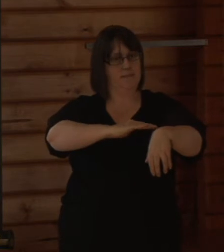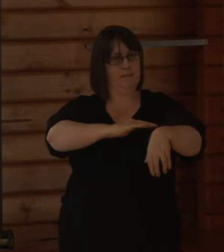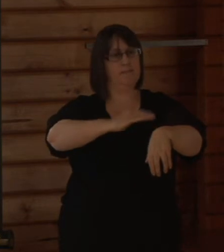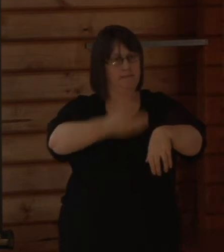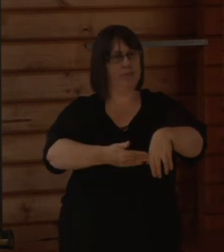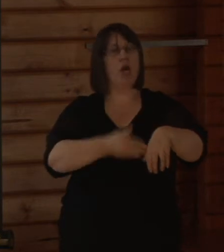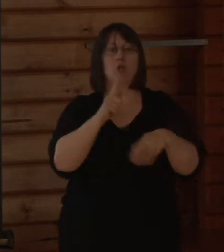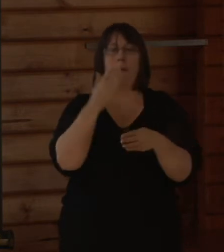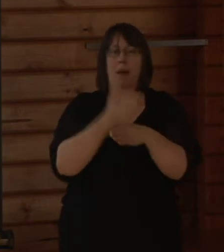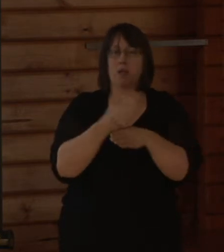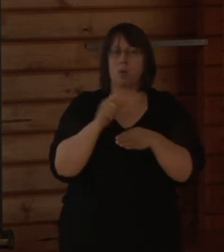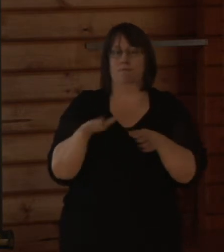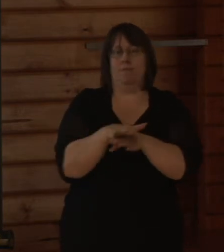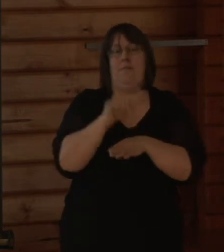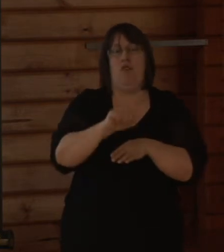in the insured areas.